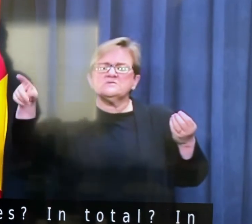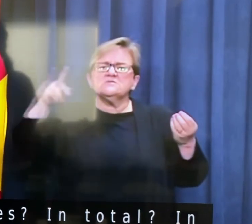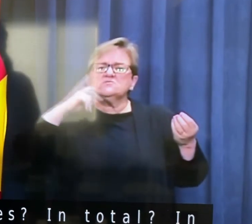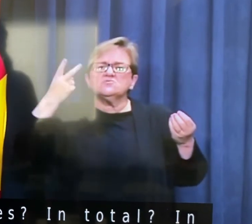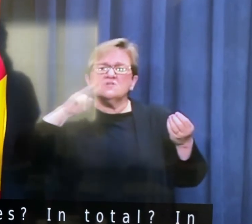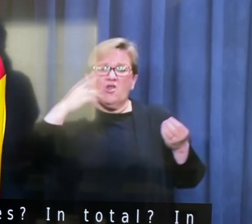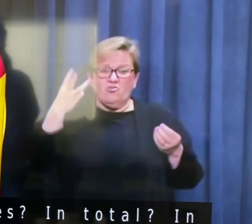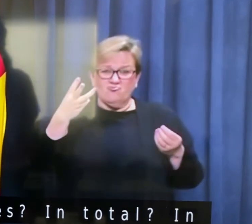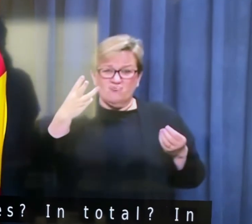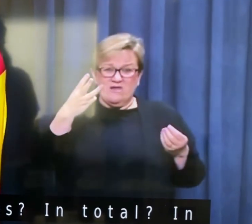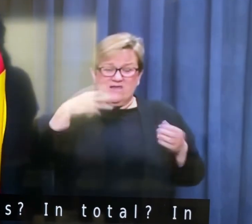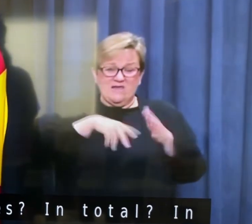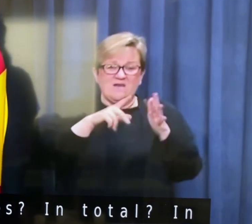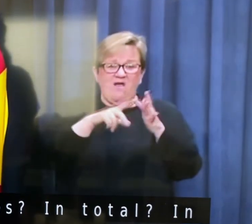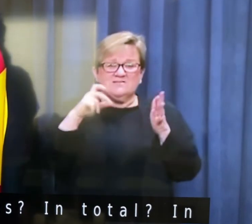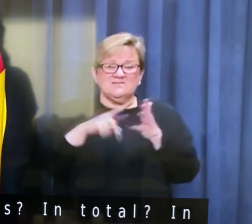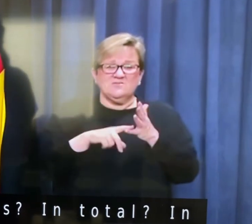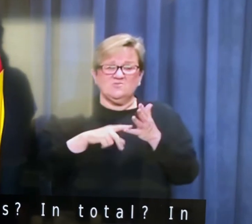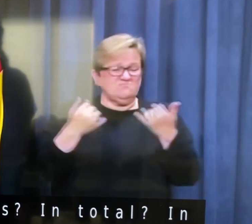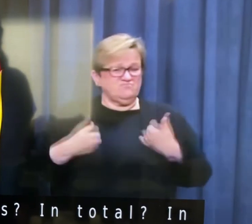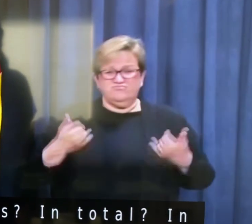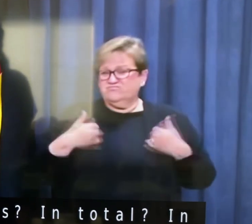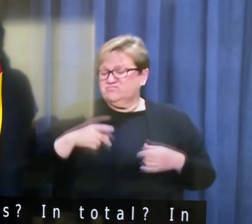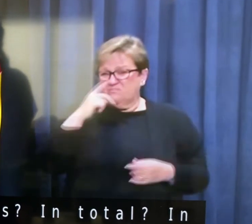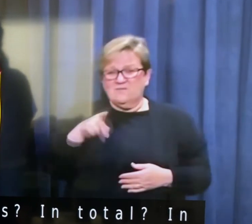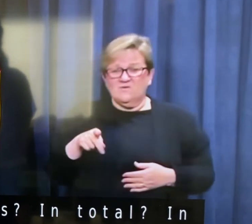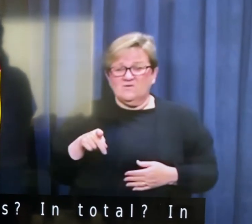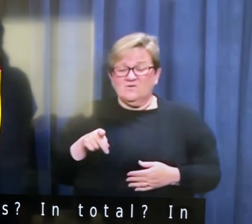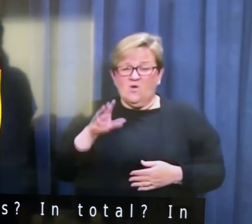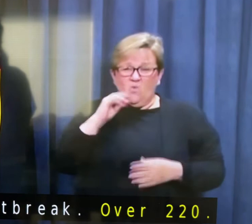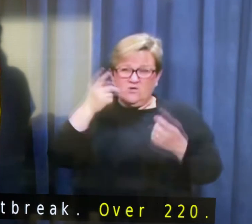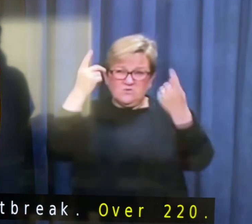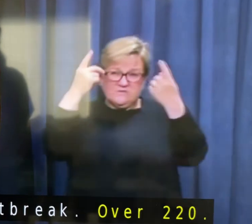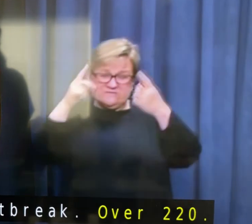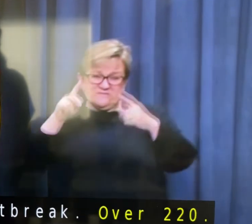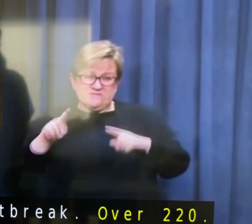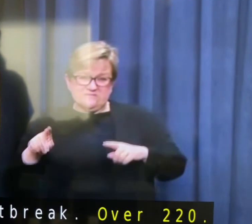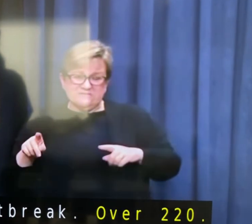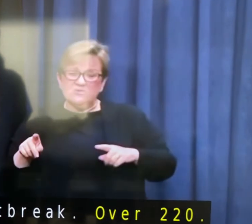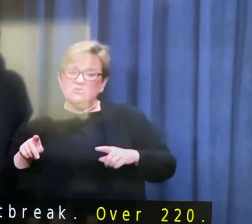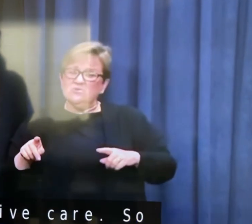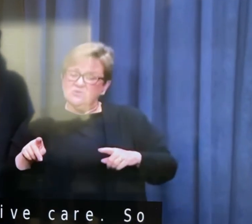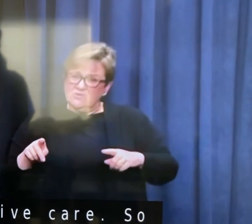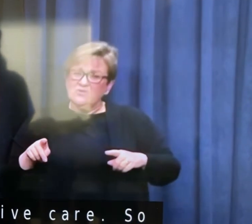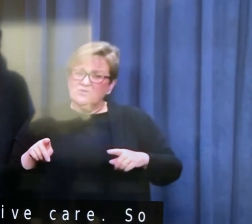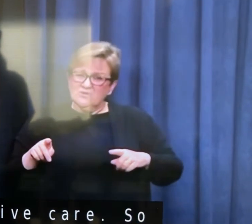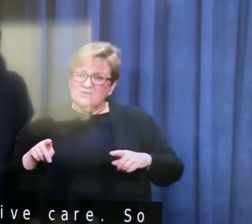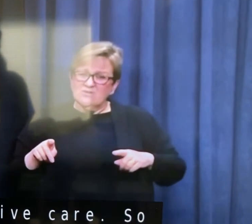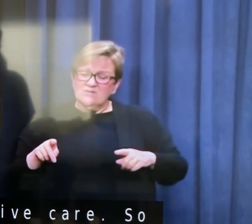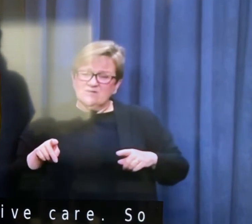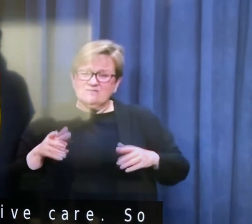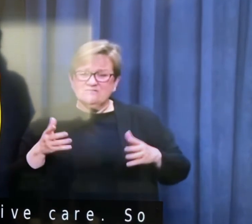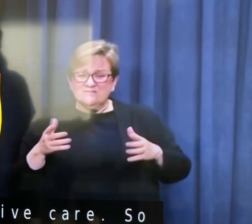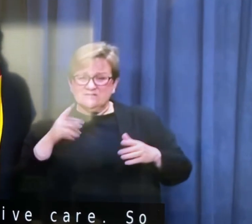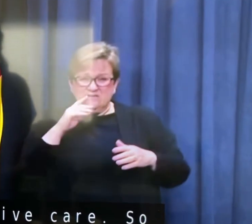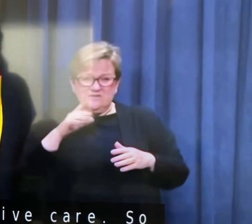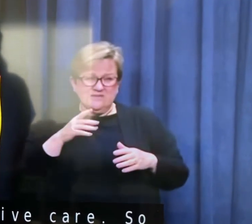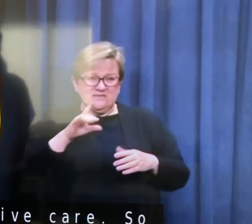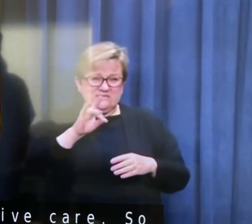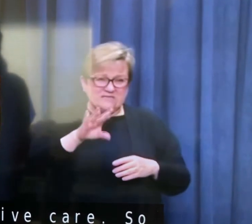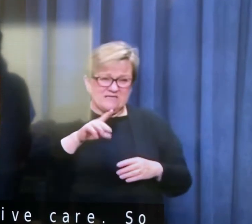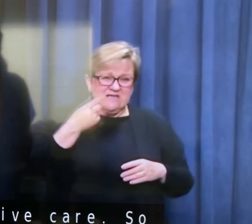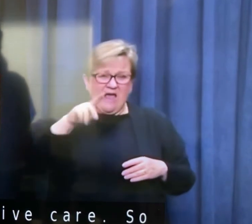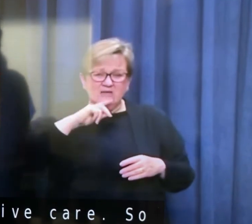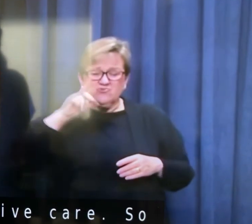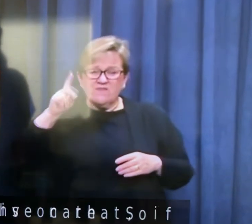223 are in intensive care. So when you do the maths on that, if you get tens or hundreds